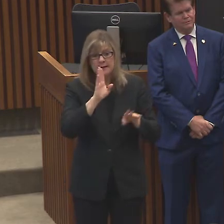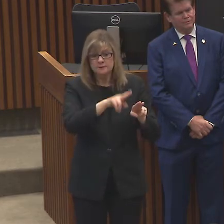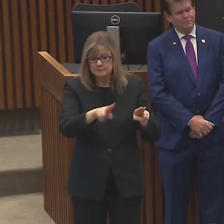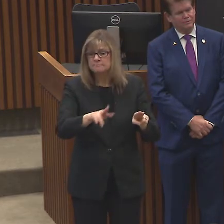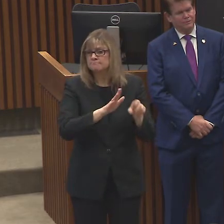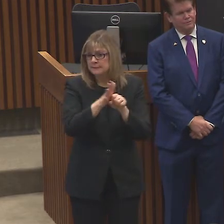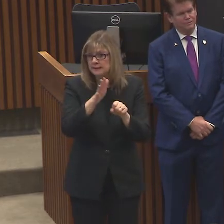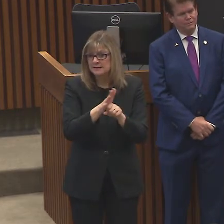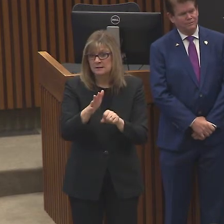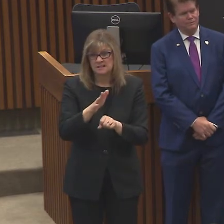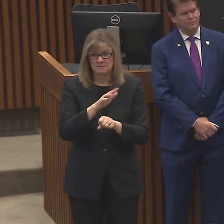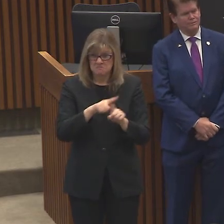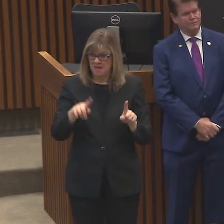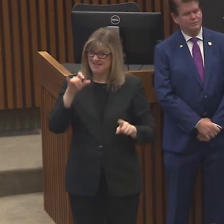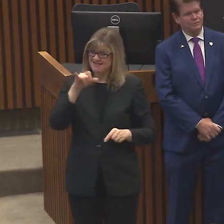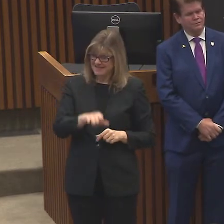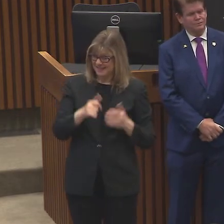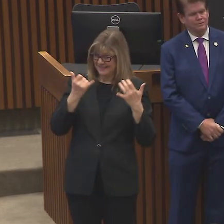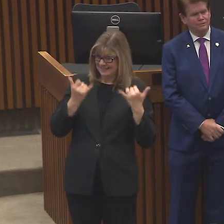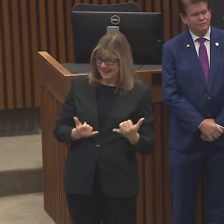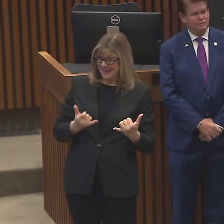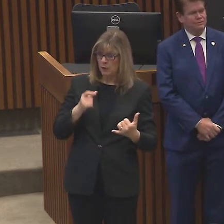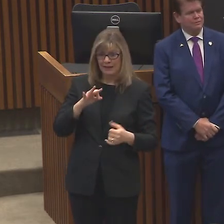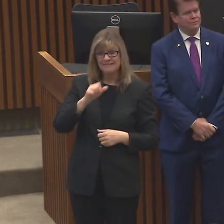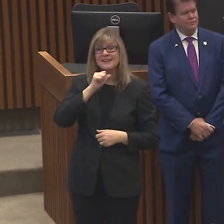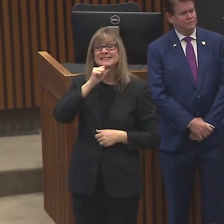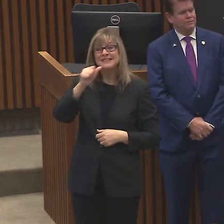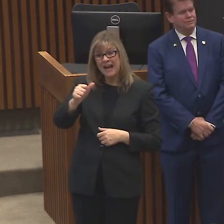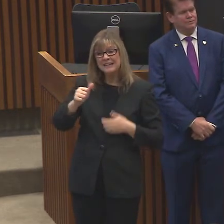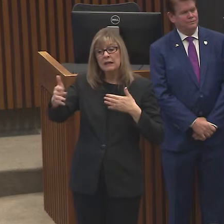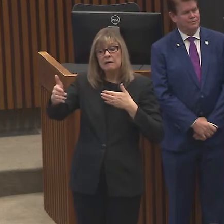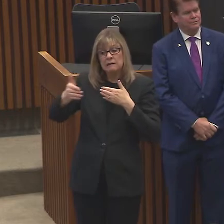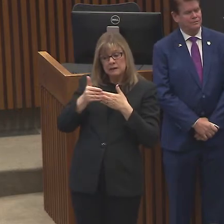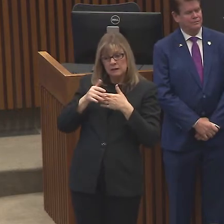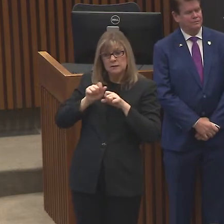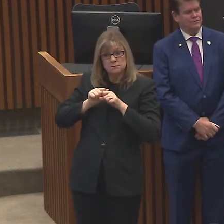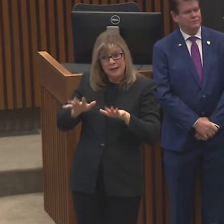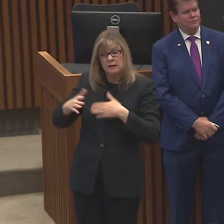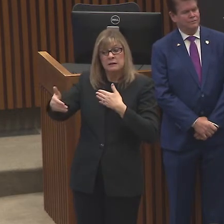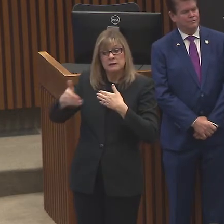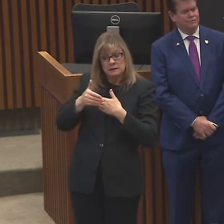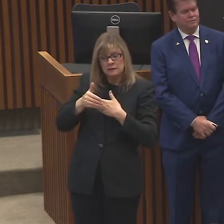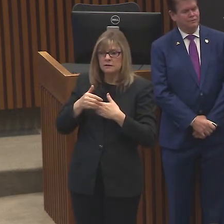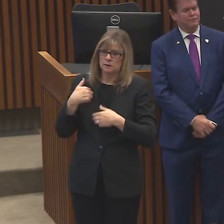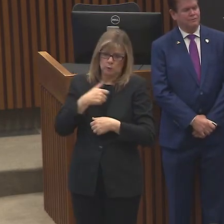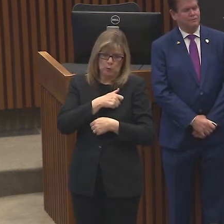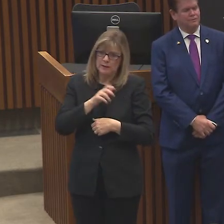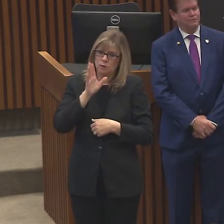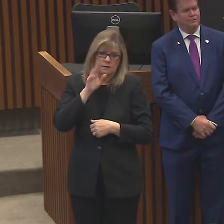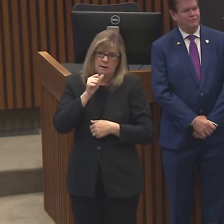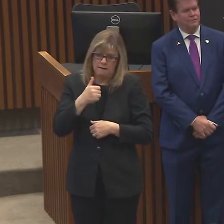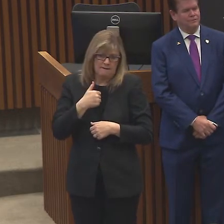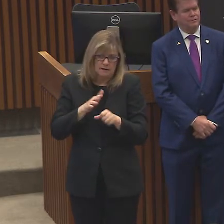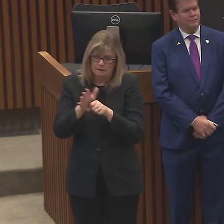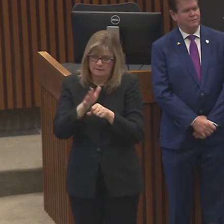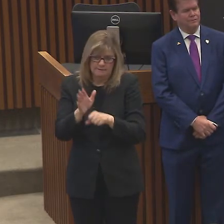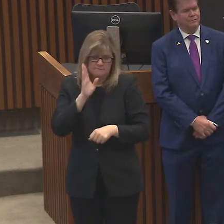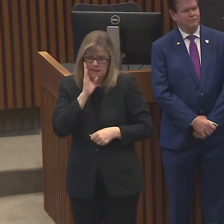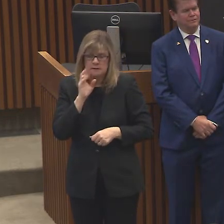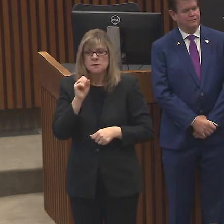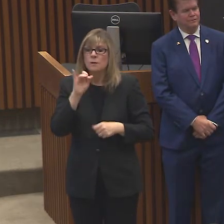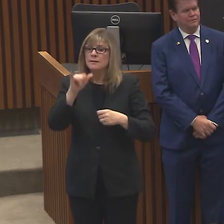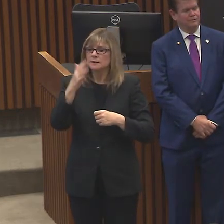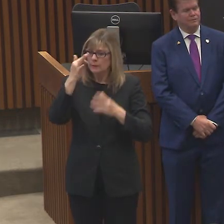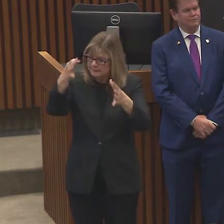curve, we've got a real concern over our bed count. So that's the reason we're doing this and that is why this is the right decision at this point. in